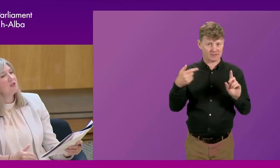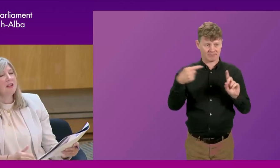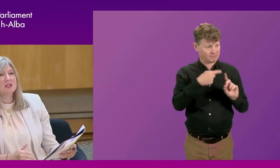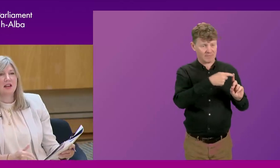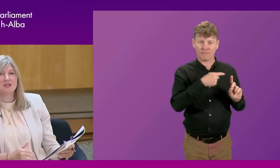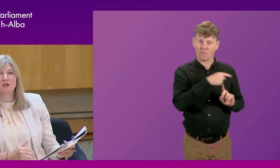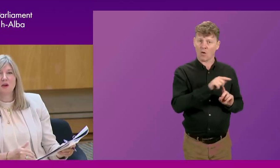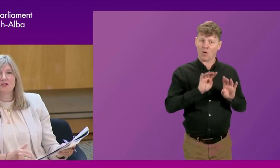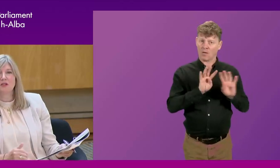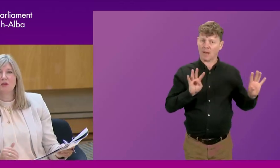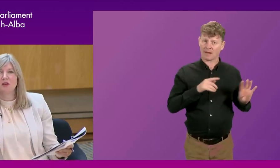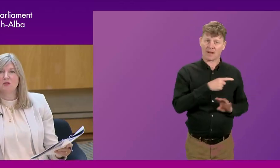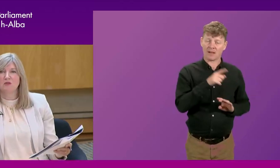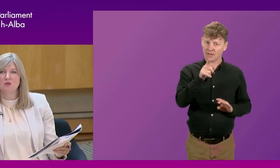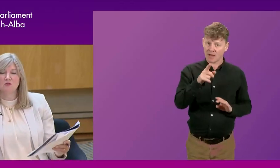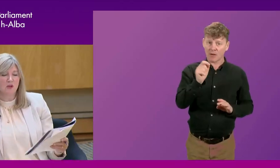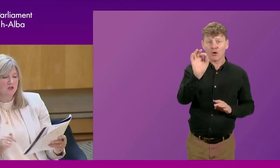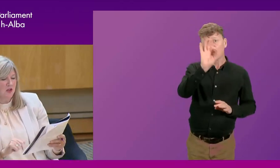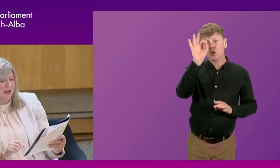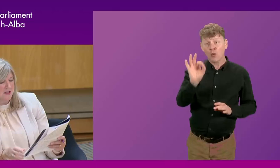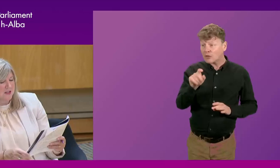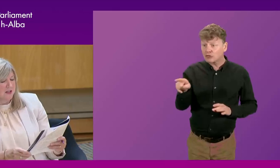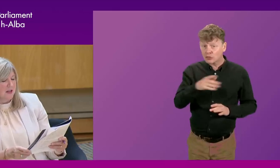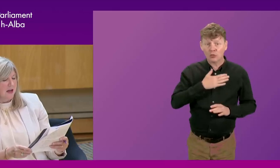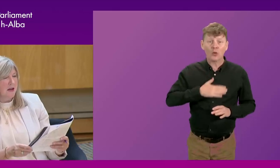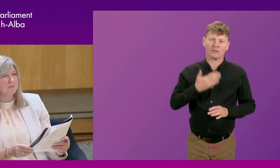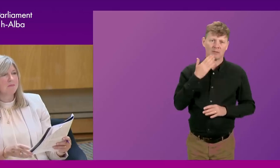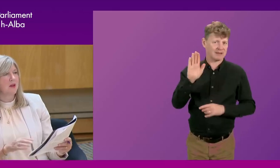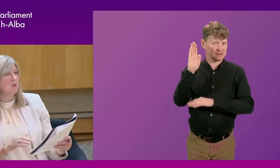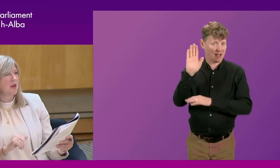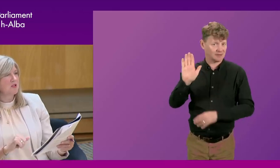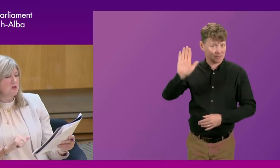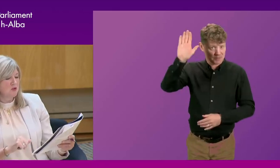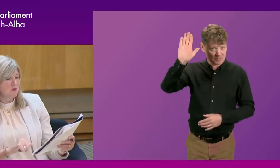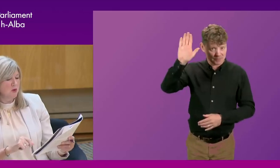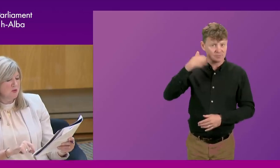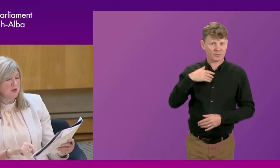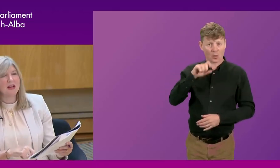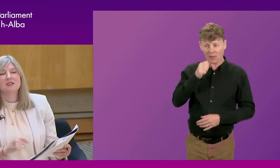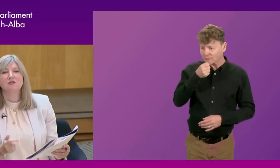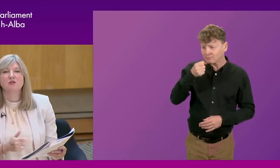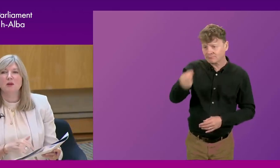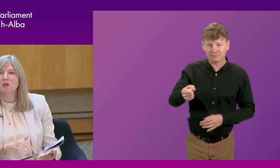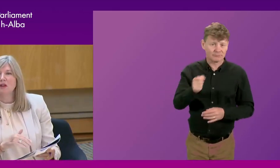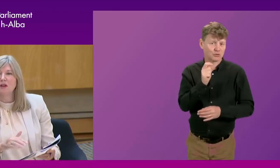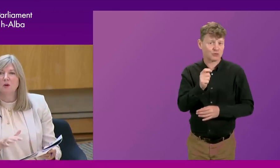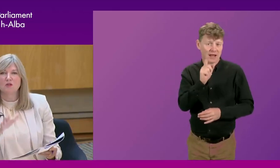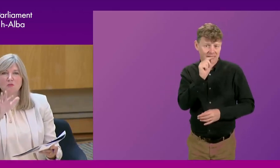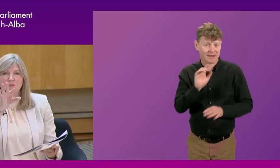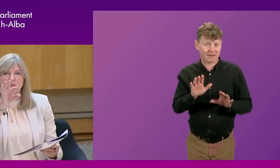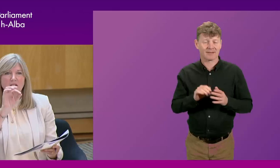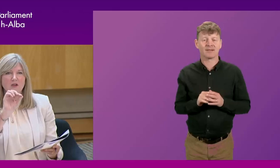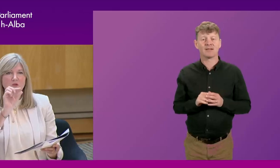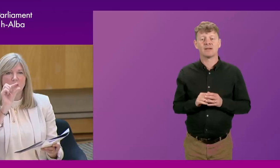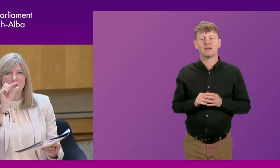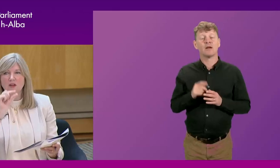If you'd like to ask a question, I'd be grateful if you could raise your hand and we'll get to you as soon as possible. And if you're able, when